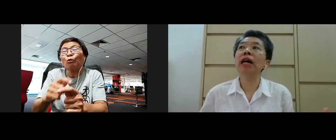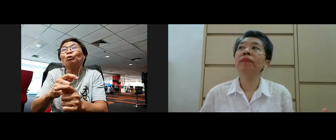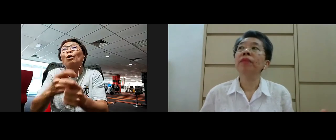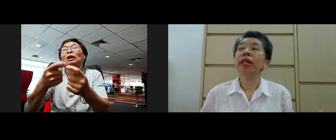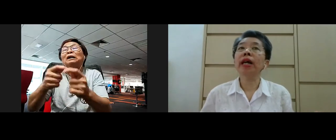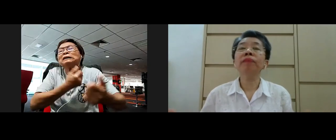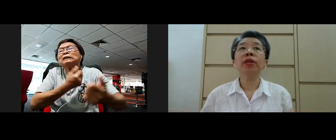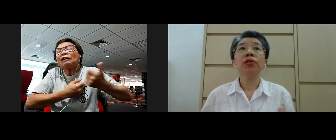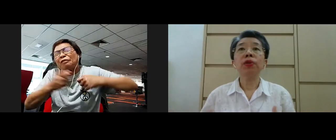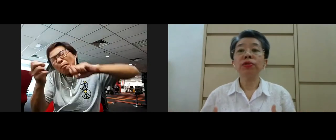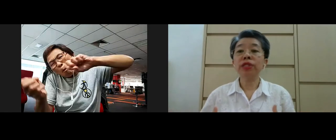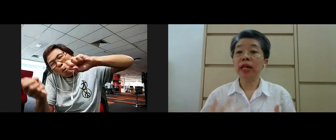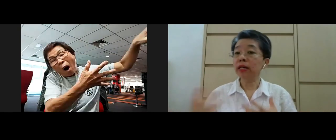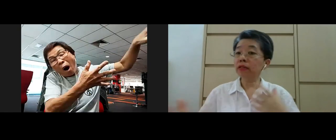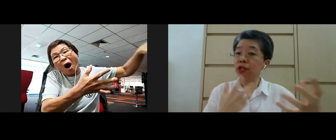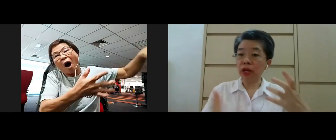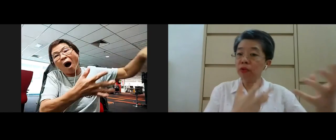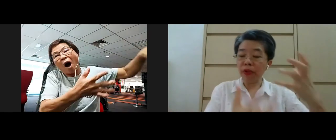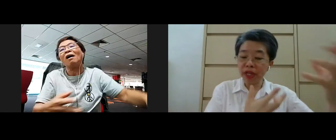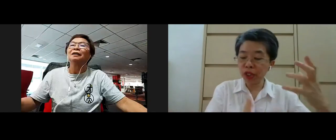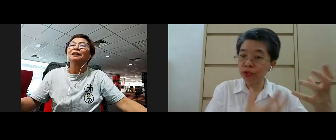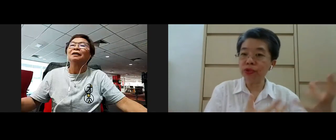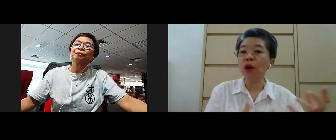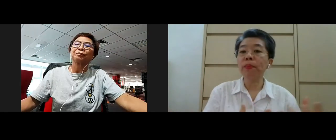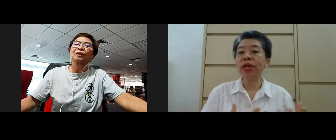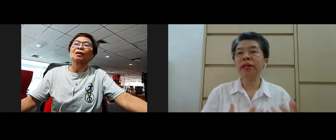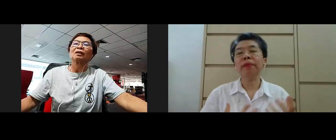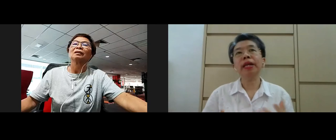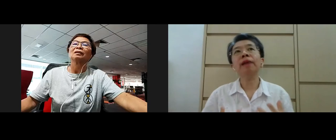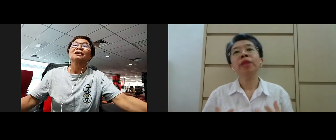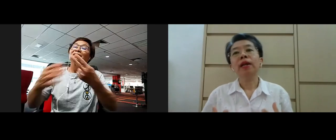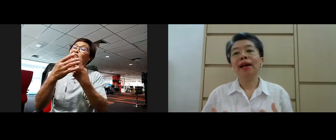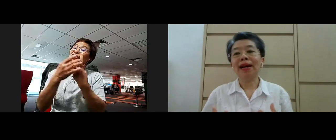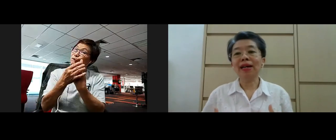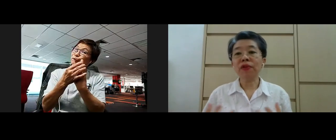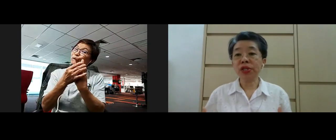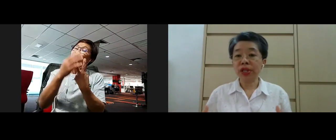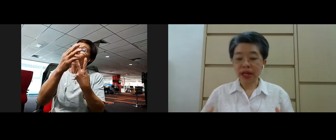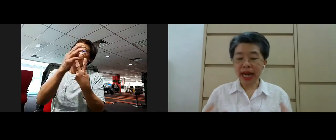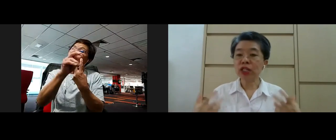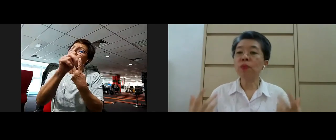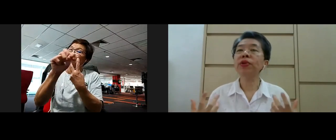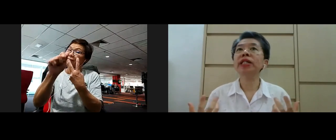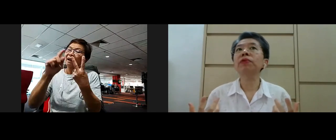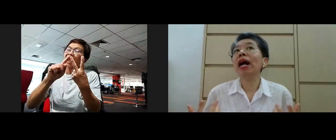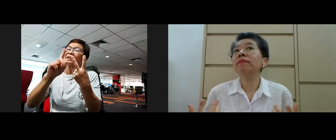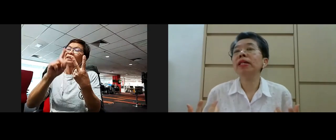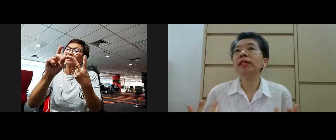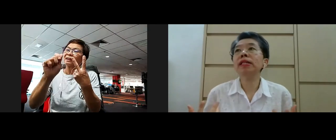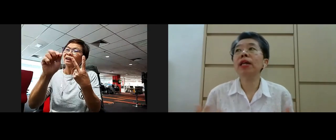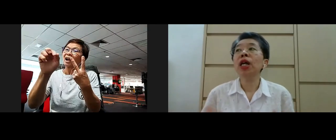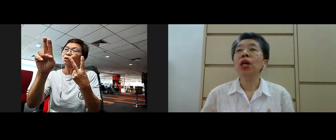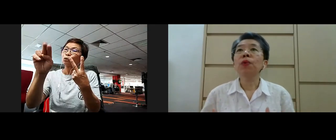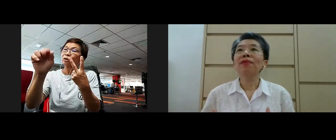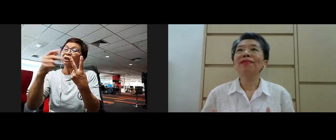modita yeah so you know with these two components yeah of course another component that will help